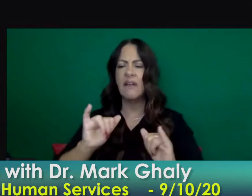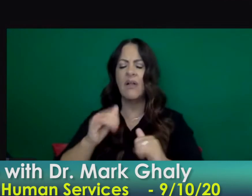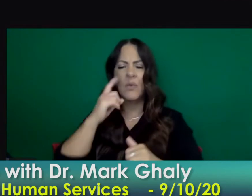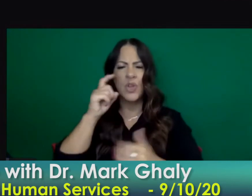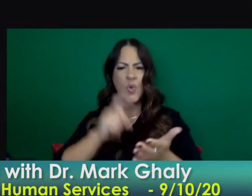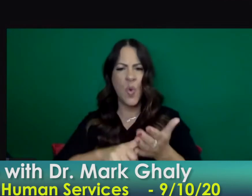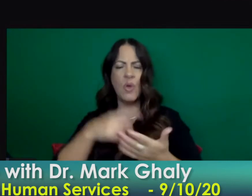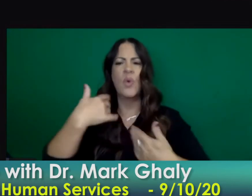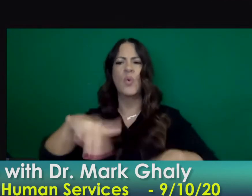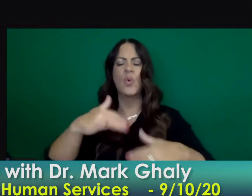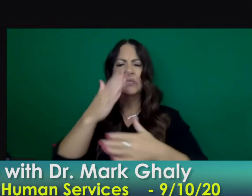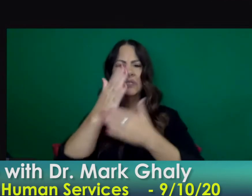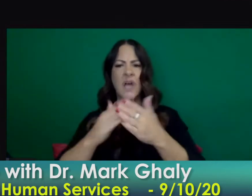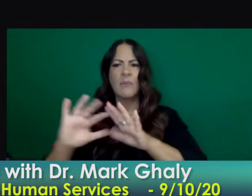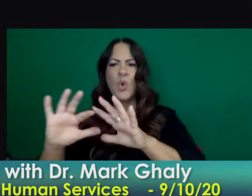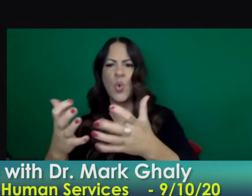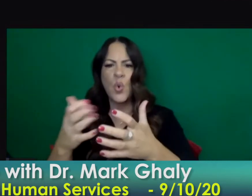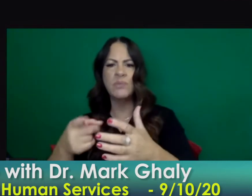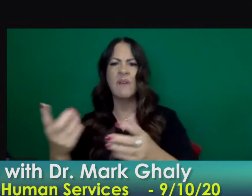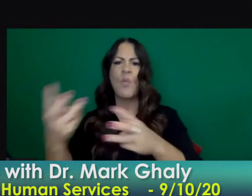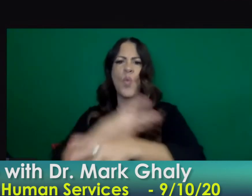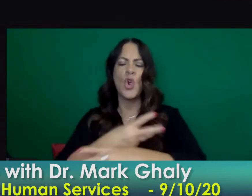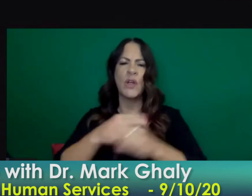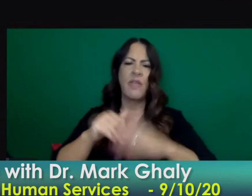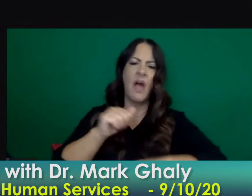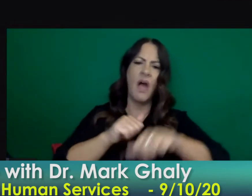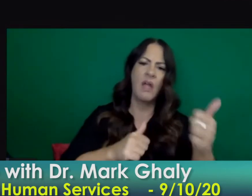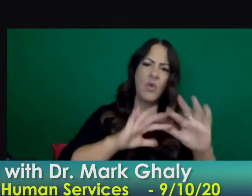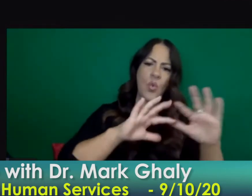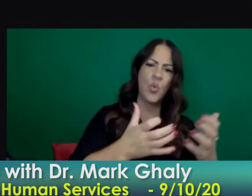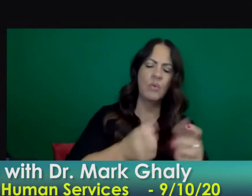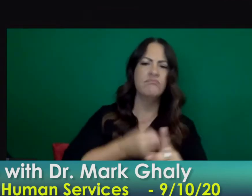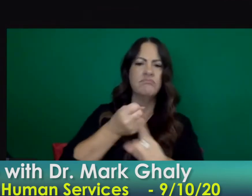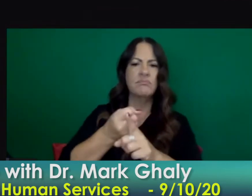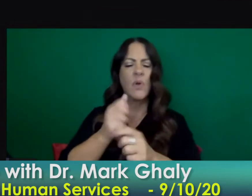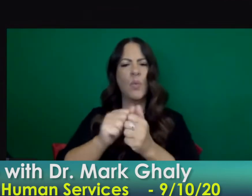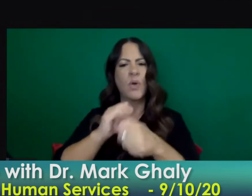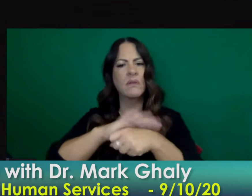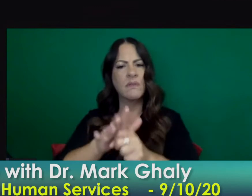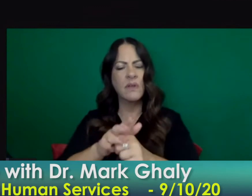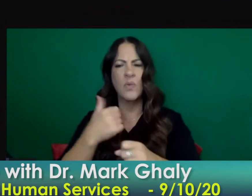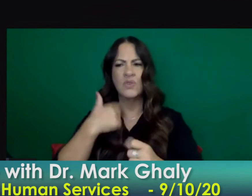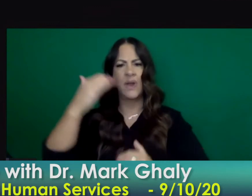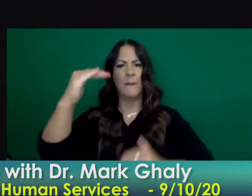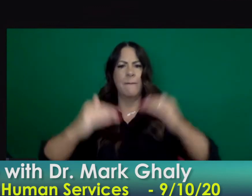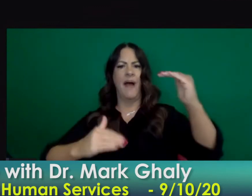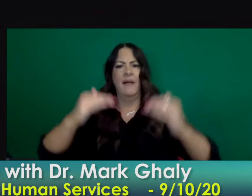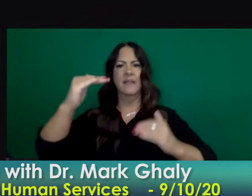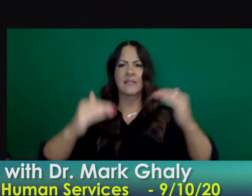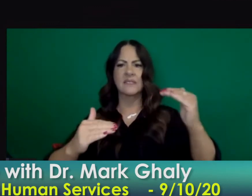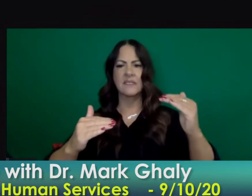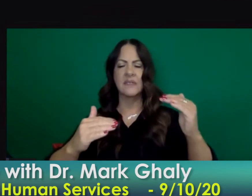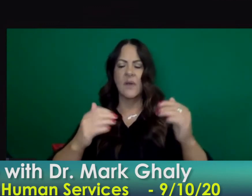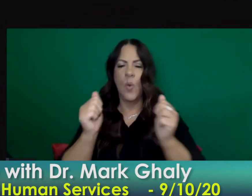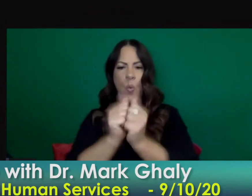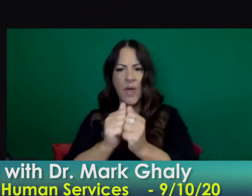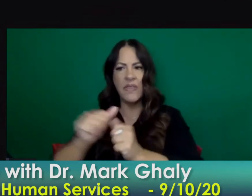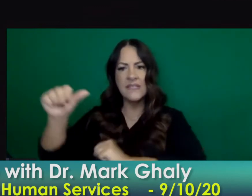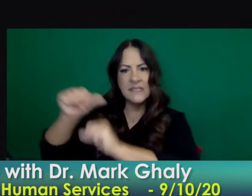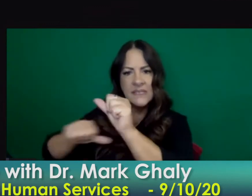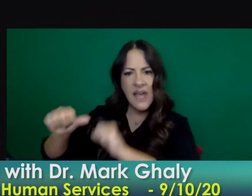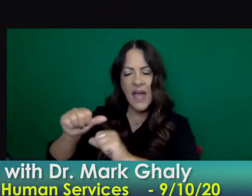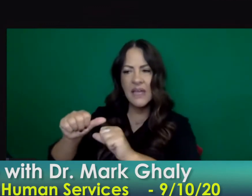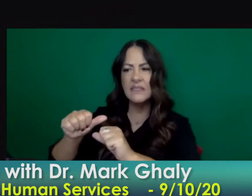we're seeing and the magnitude that we talked about and focused on today and trying to balance that and trying to balance the science and